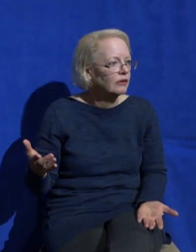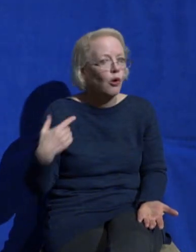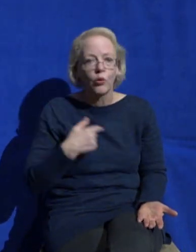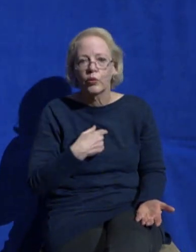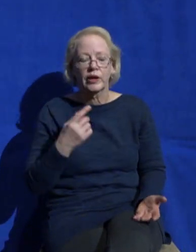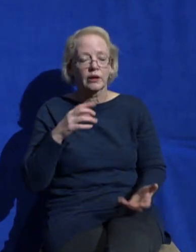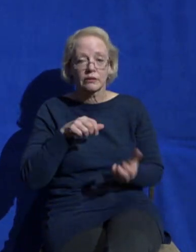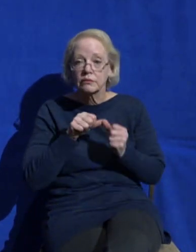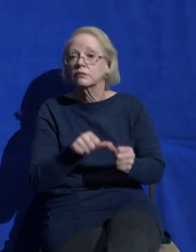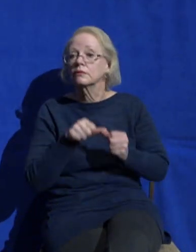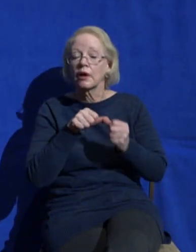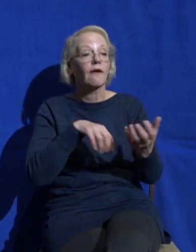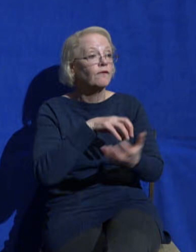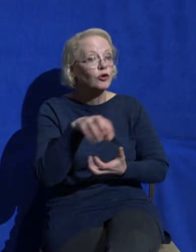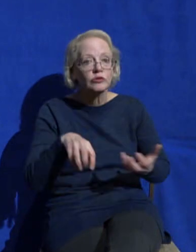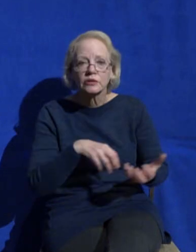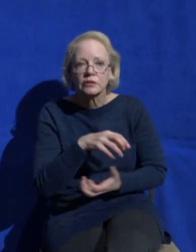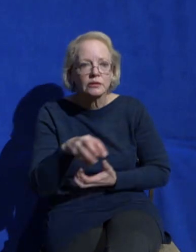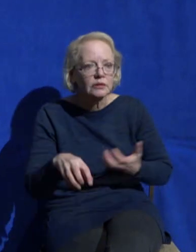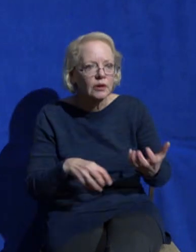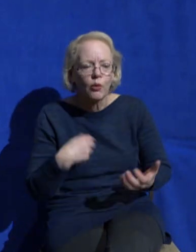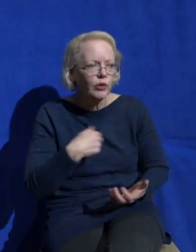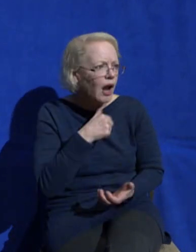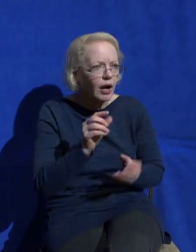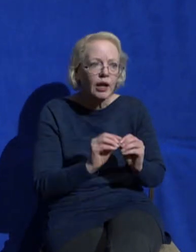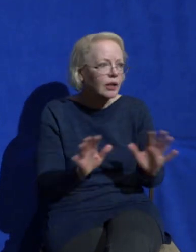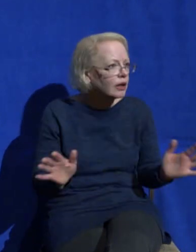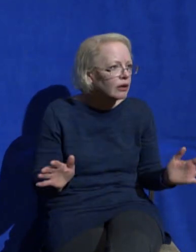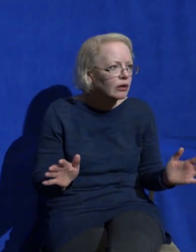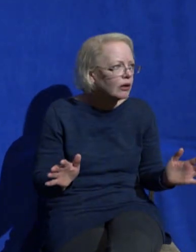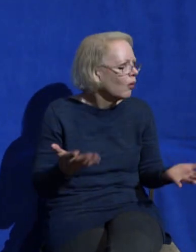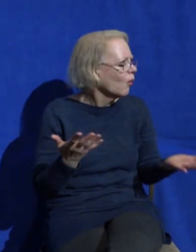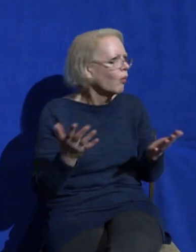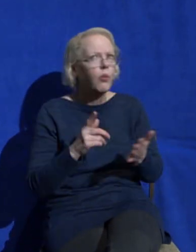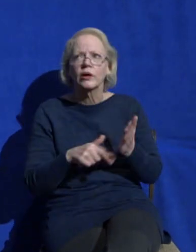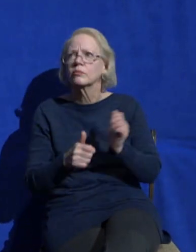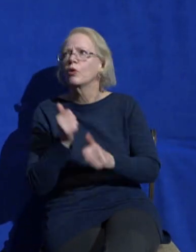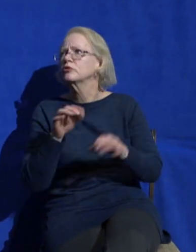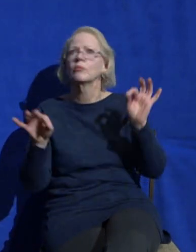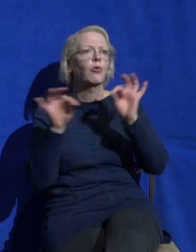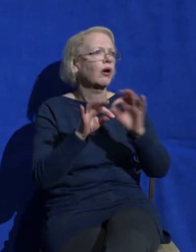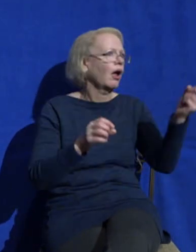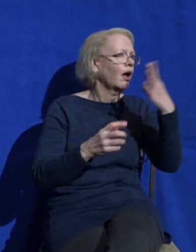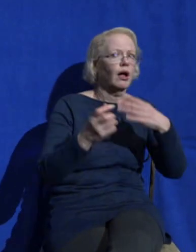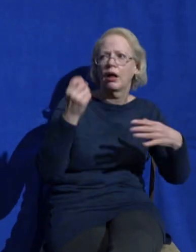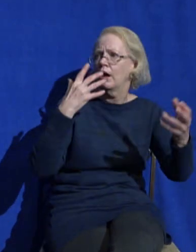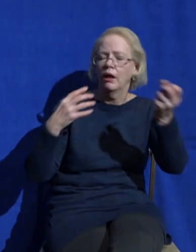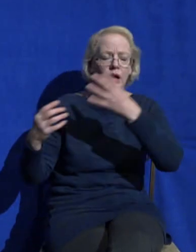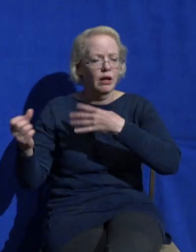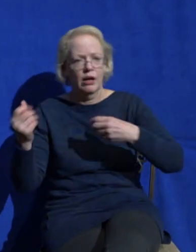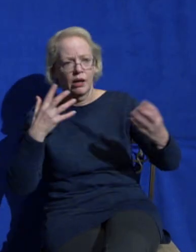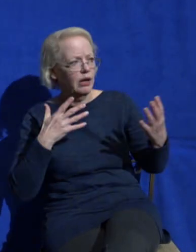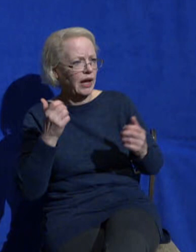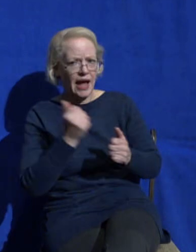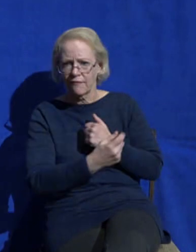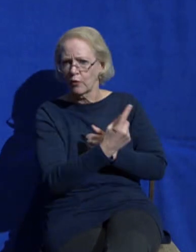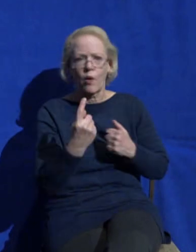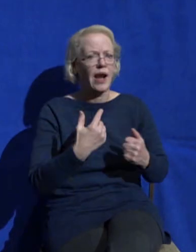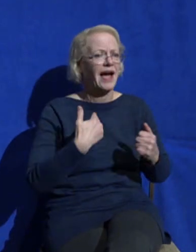what God wants us to do unclear about what's most important and so everybody's expectations become your priorities